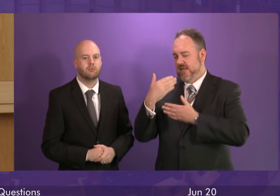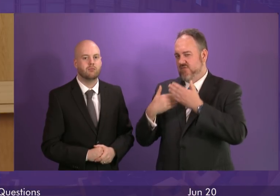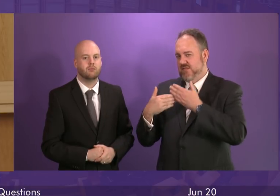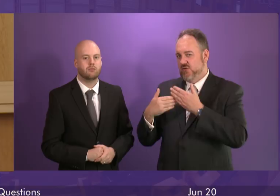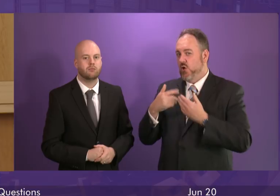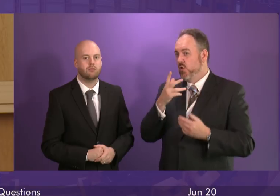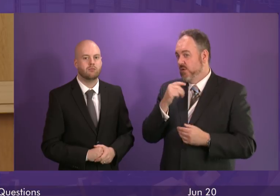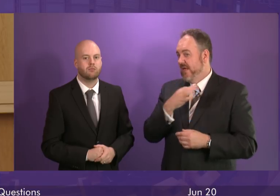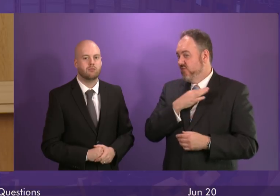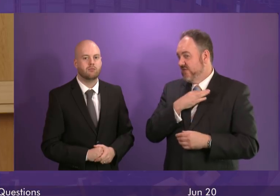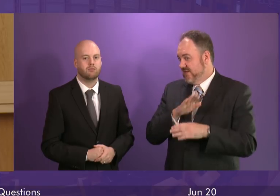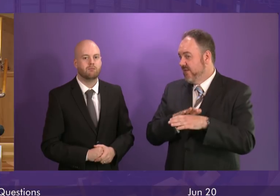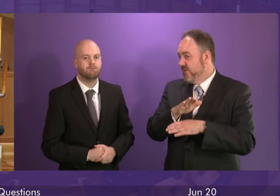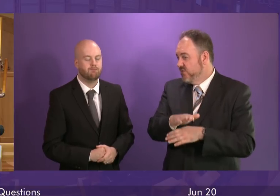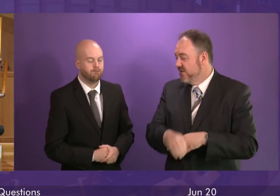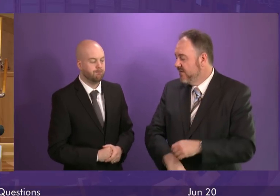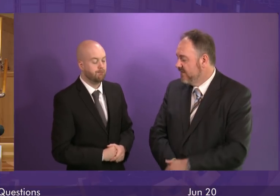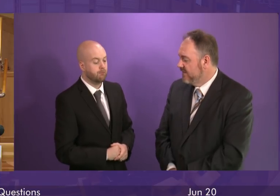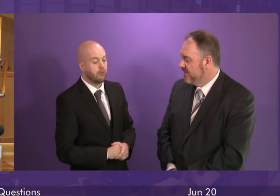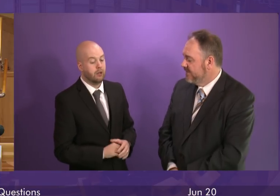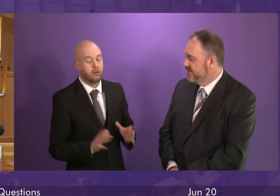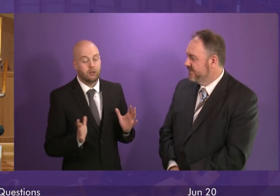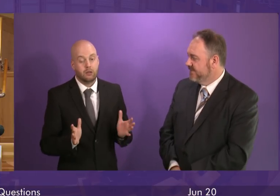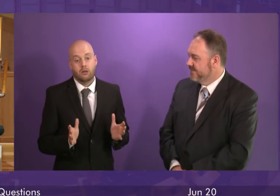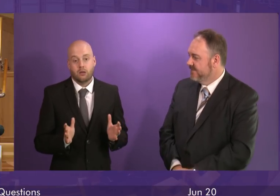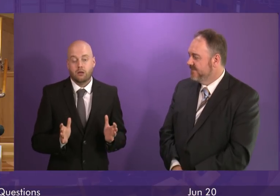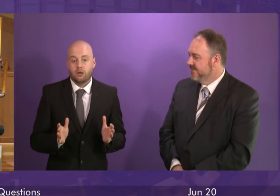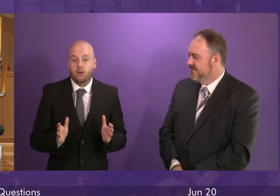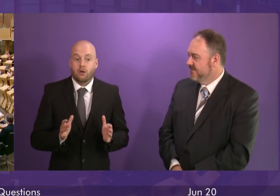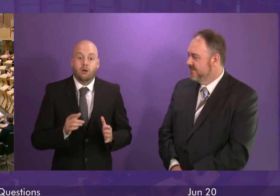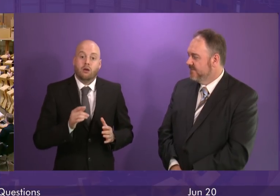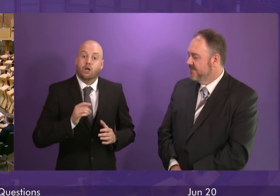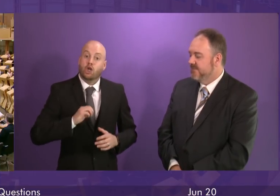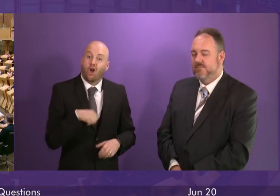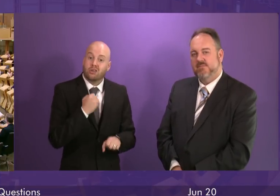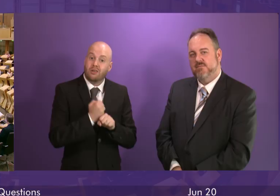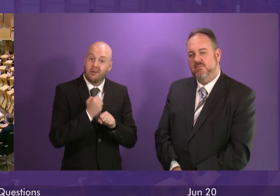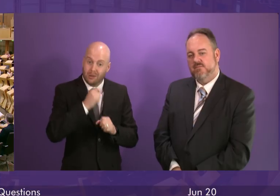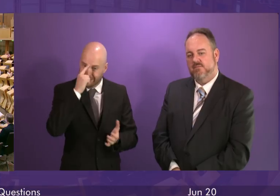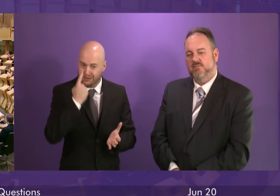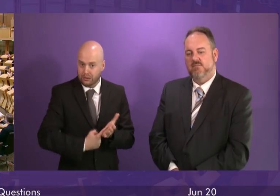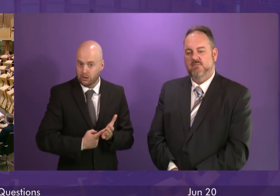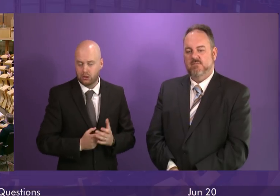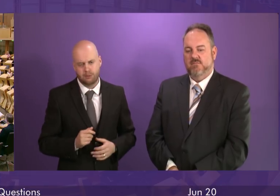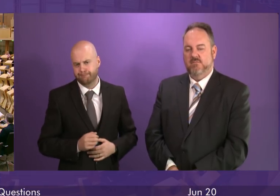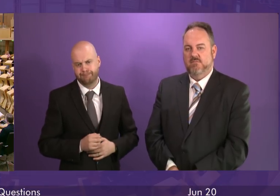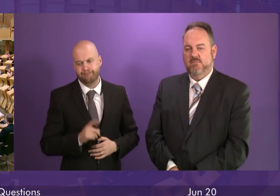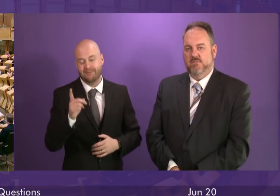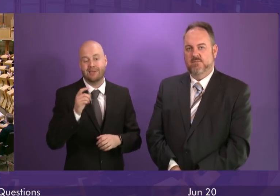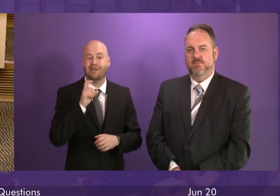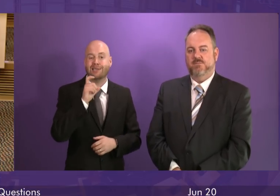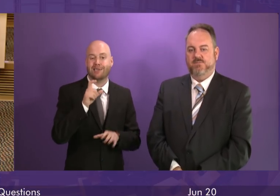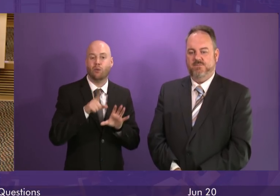in the longer term? Well this obviously is not a decision for the Scottish Government it is a decision for CYBG.